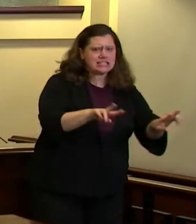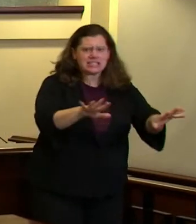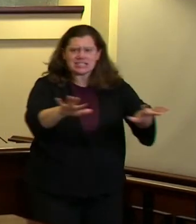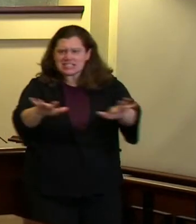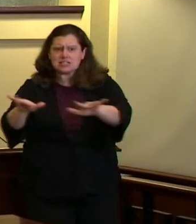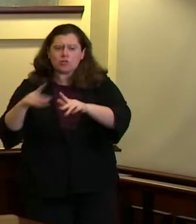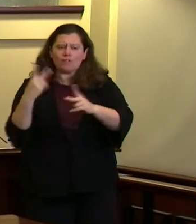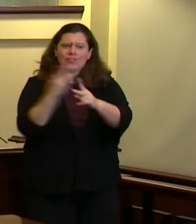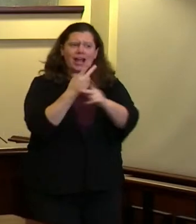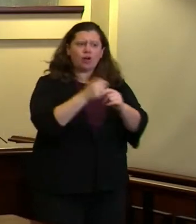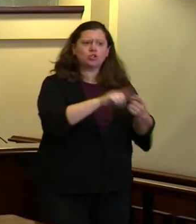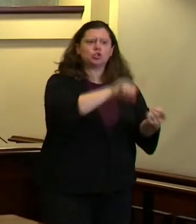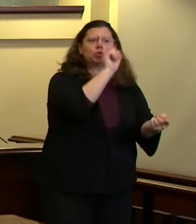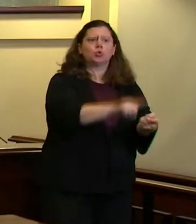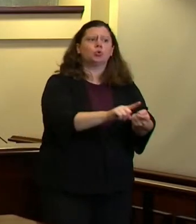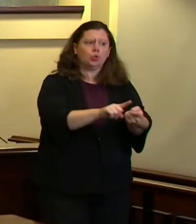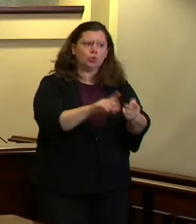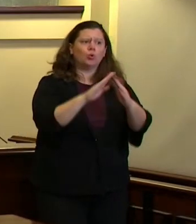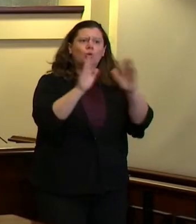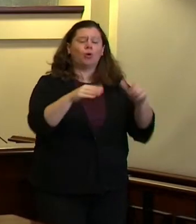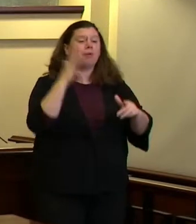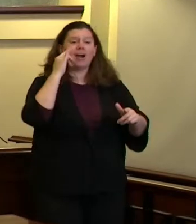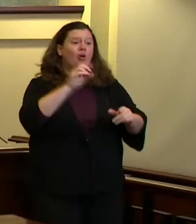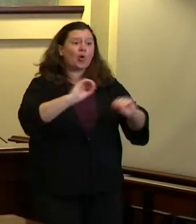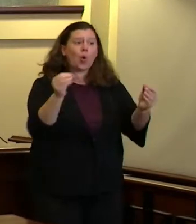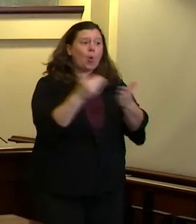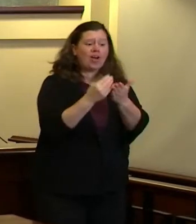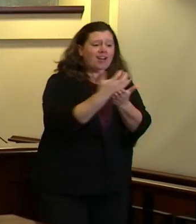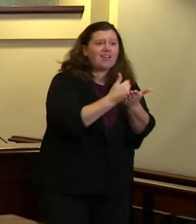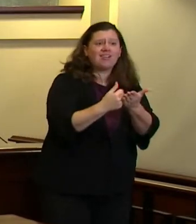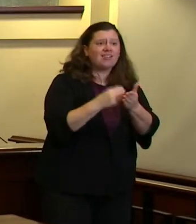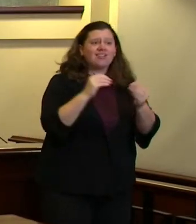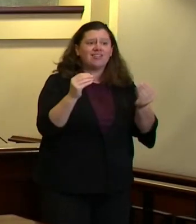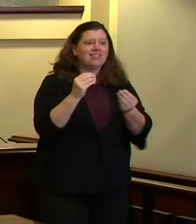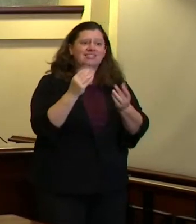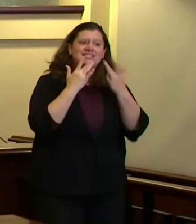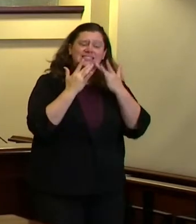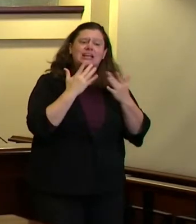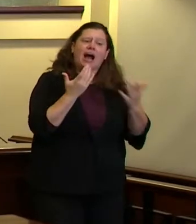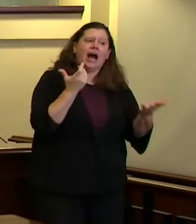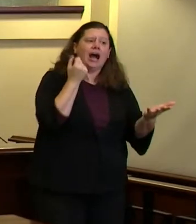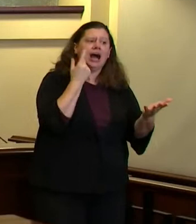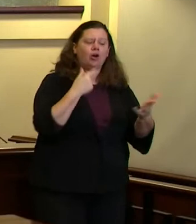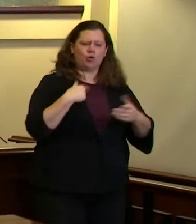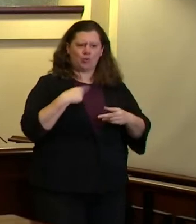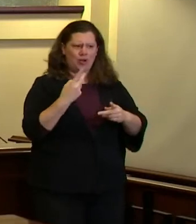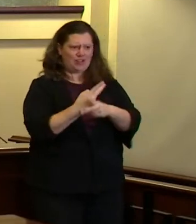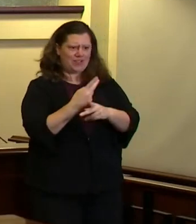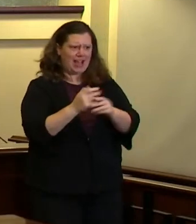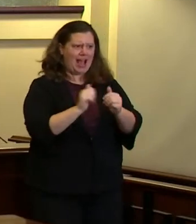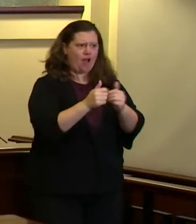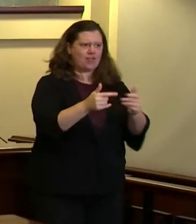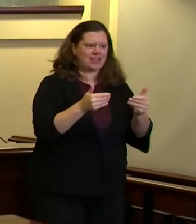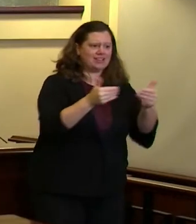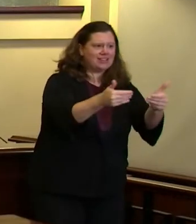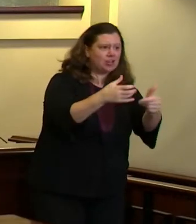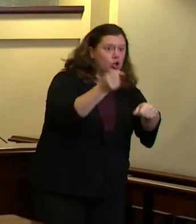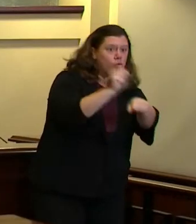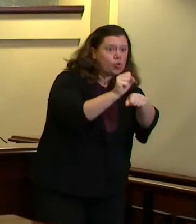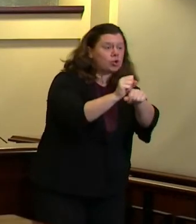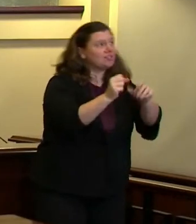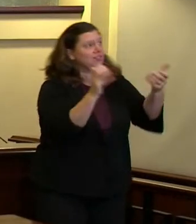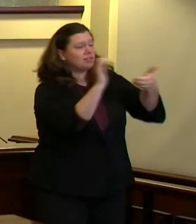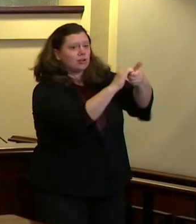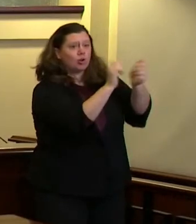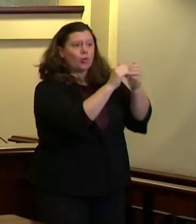or low income housing in fact during my stewardship of the Portland Housing Bureau we've produced thousands of units of